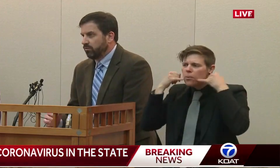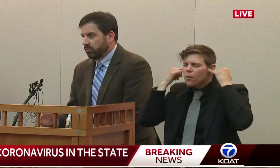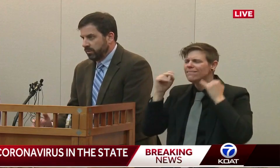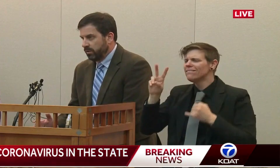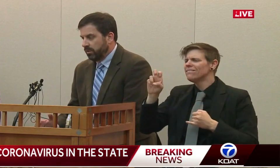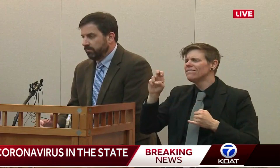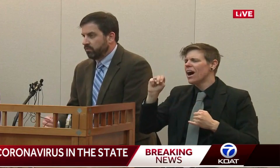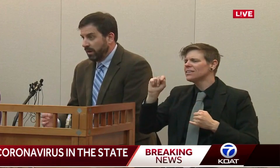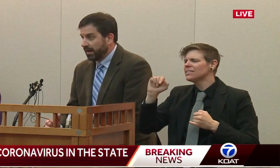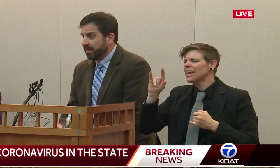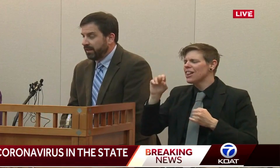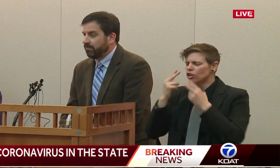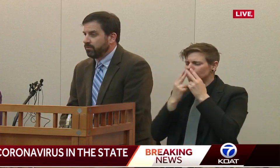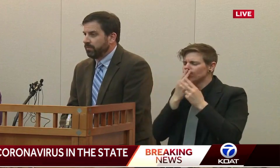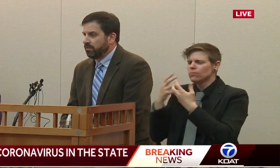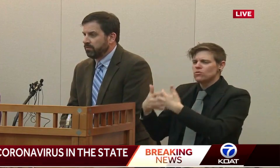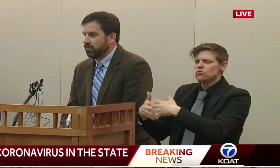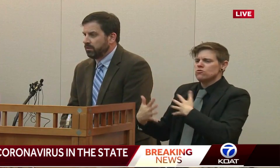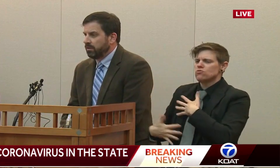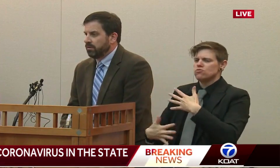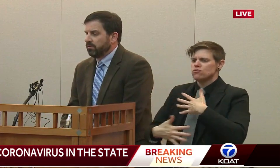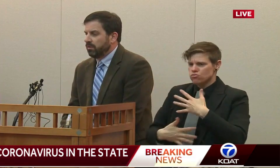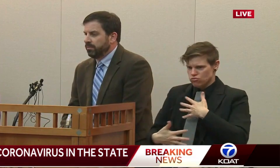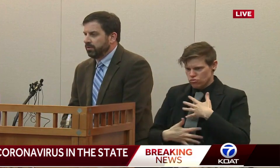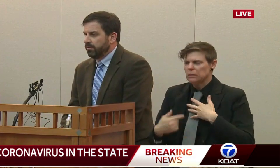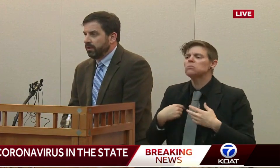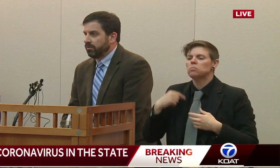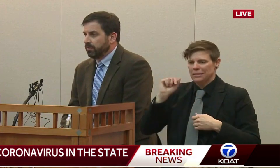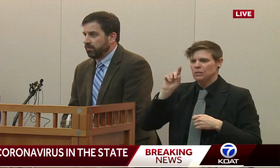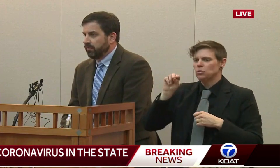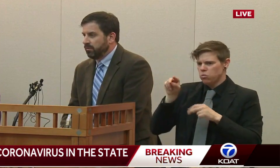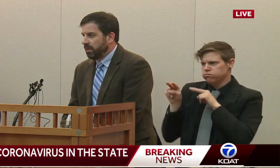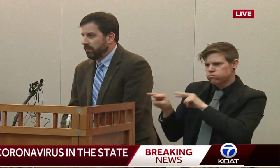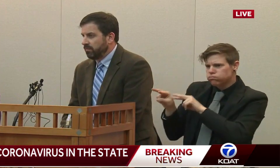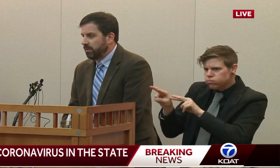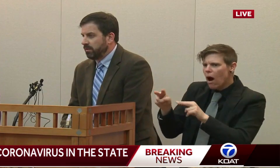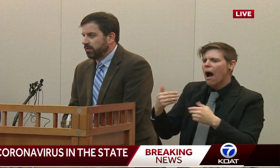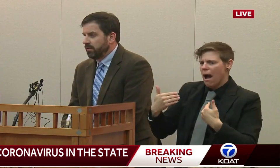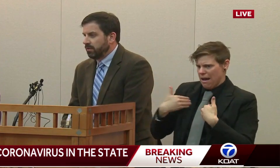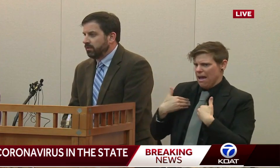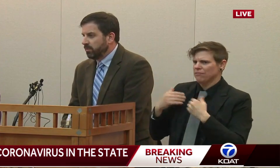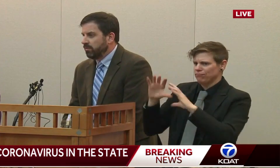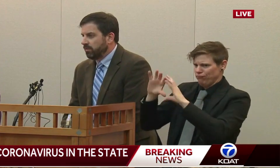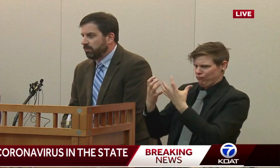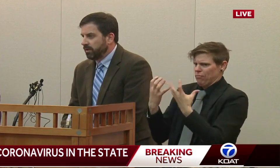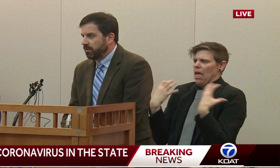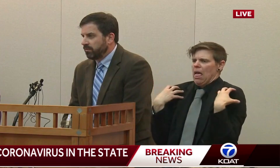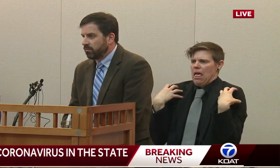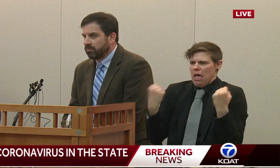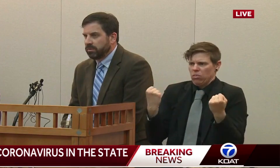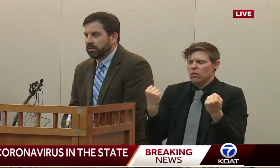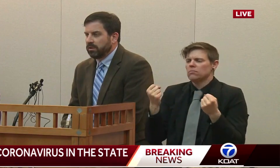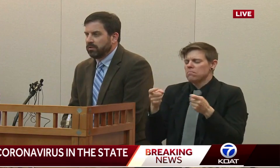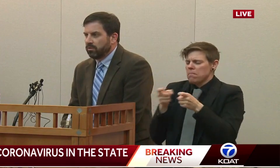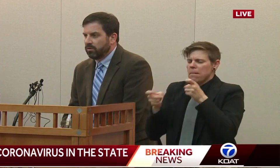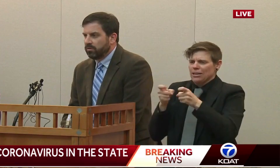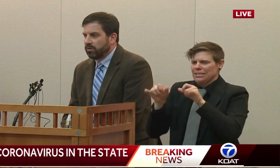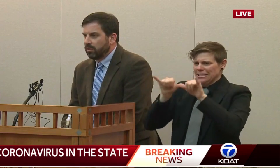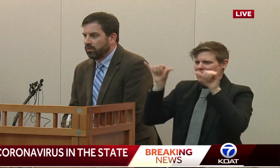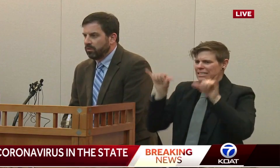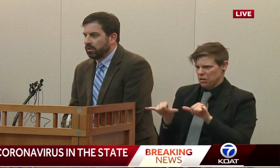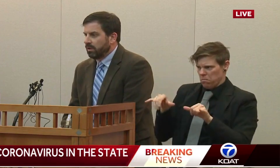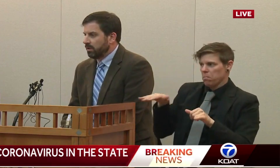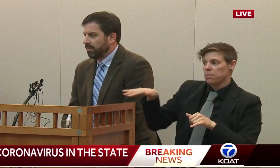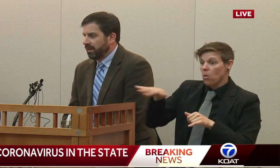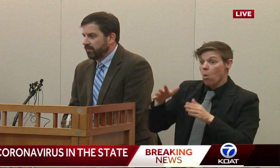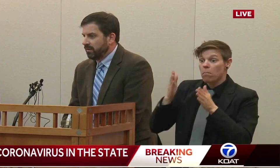as well, track that information through our Bureau of Health Emergency Management, our Emergency Preparedness Group, in order